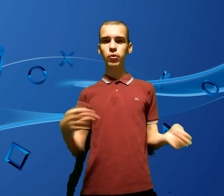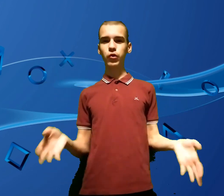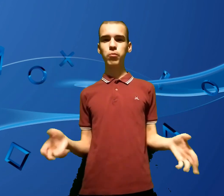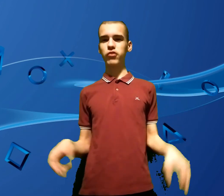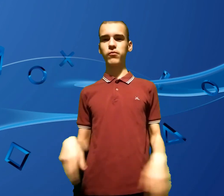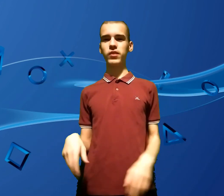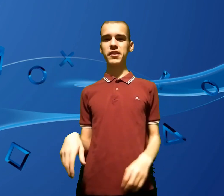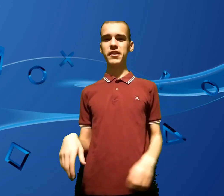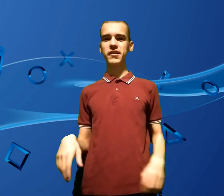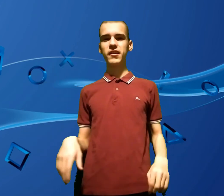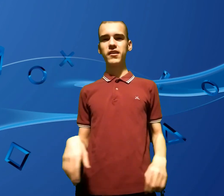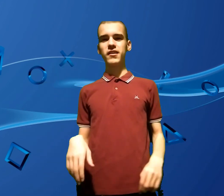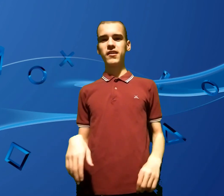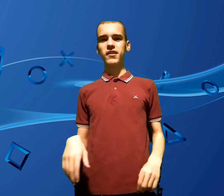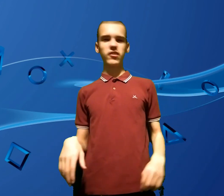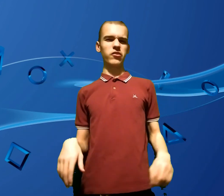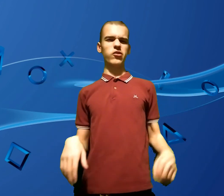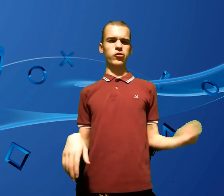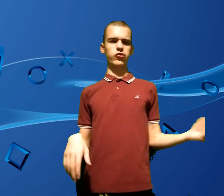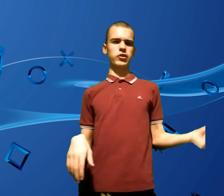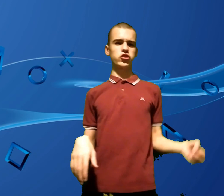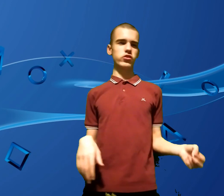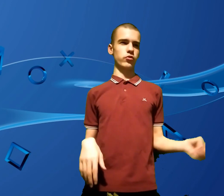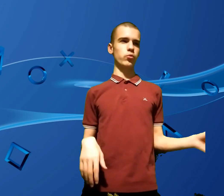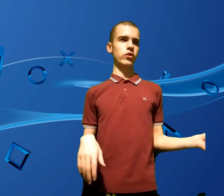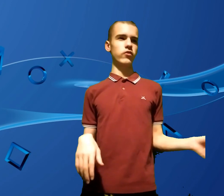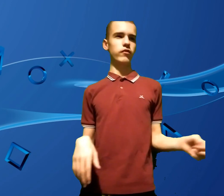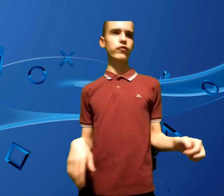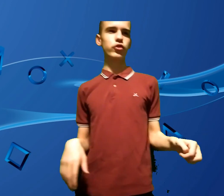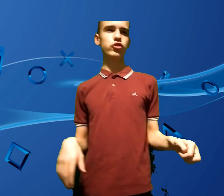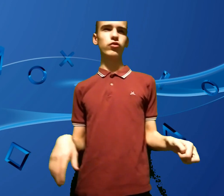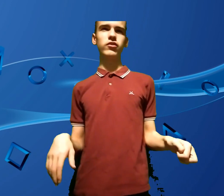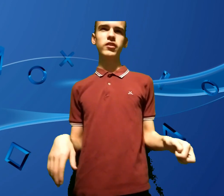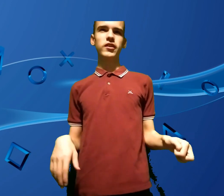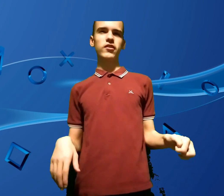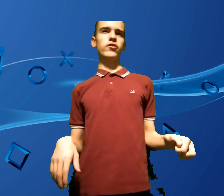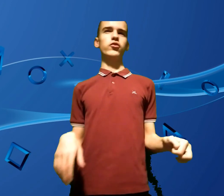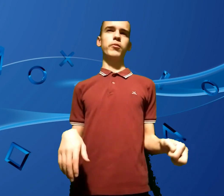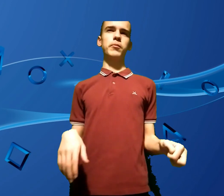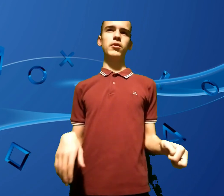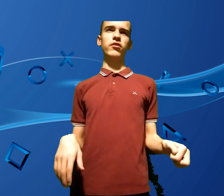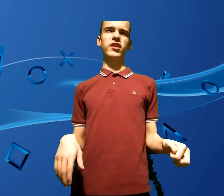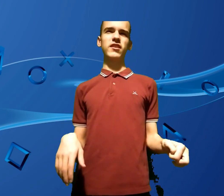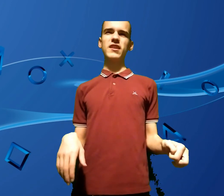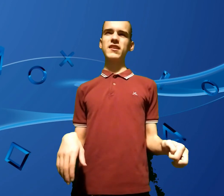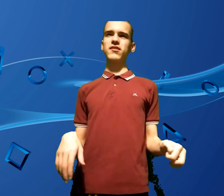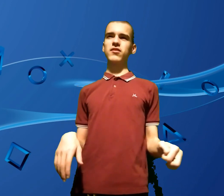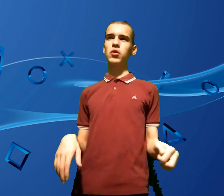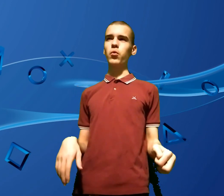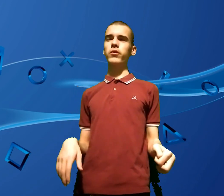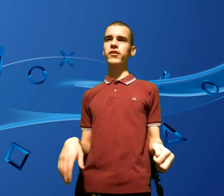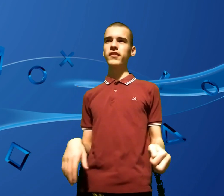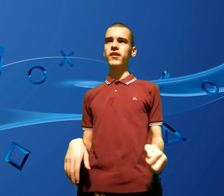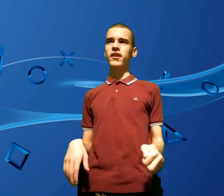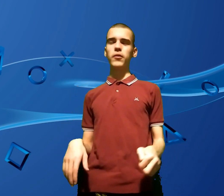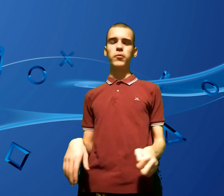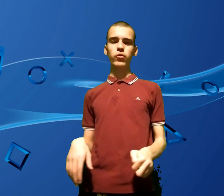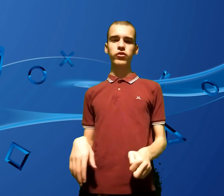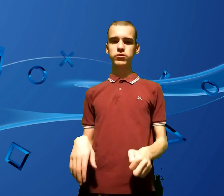-dome or something like that. Because I thought it was quite strange. I was walking and seeing fur trees, and I saw the top of the mountains and I was like, is that snow? And it was. It was